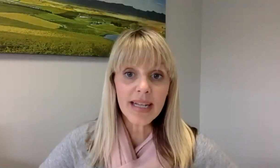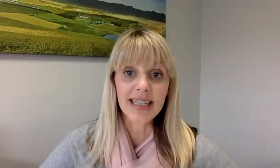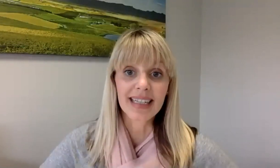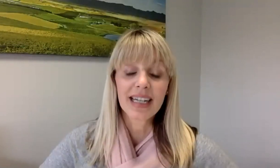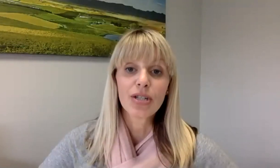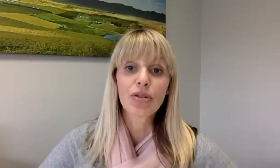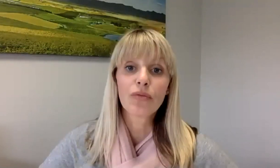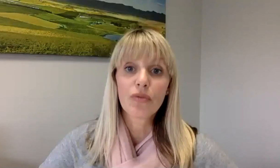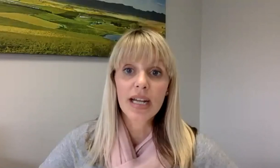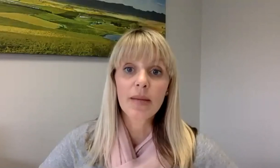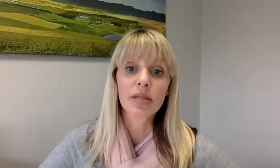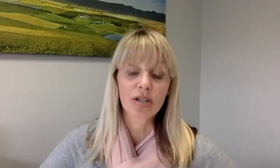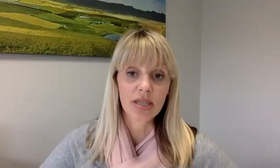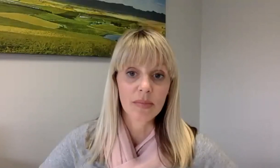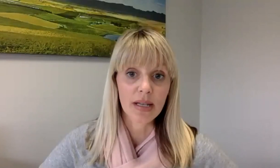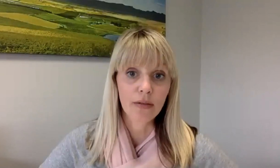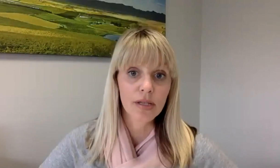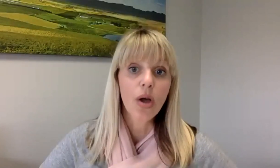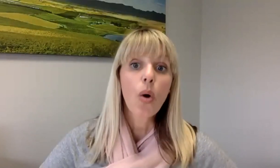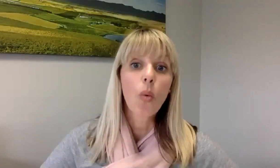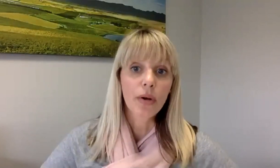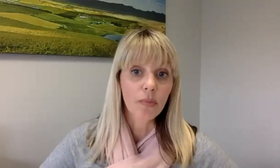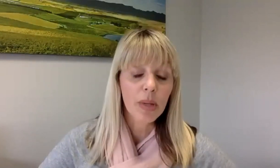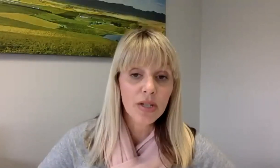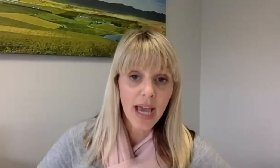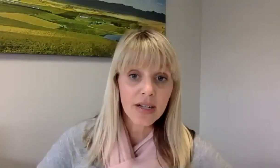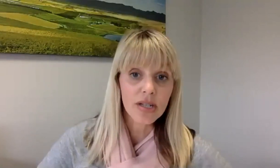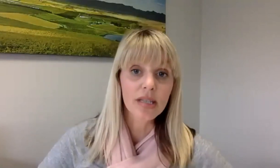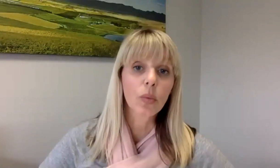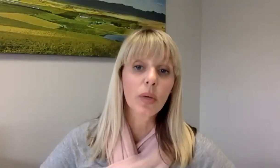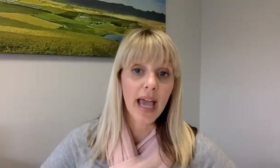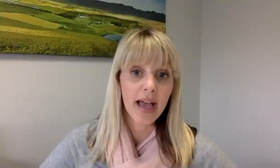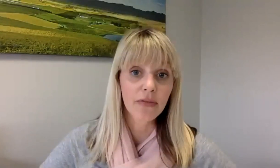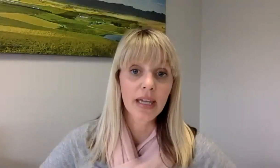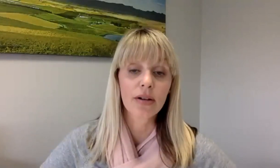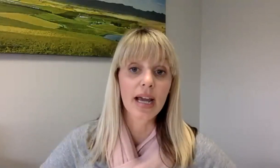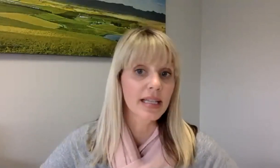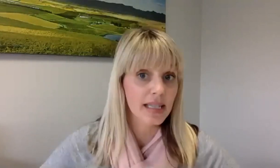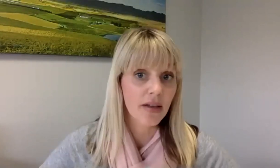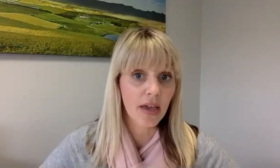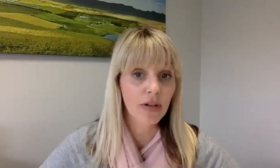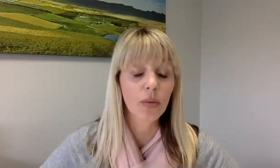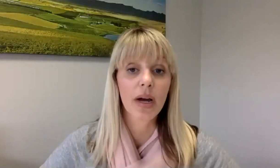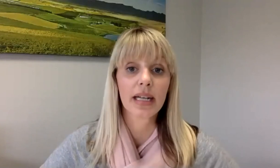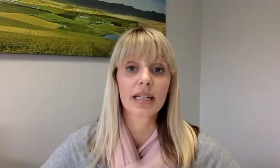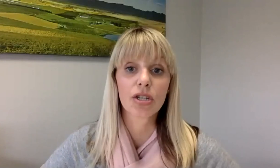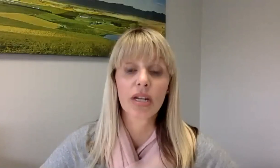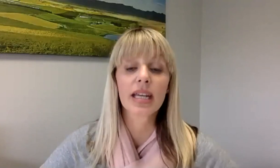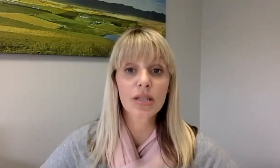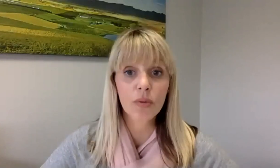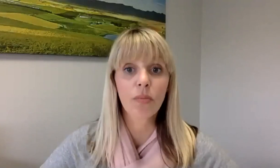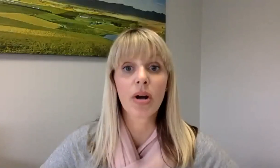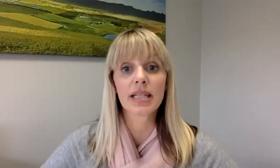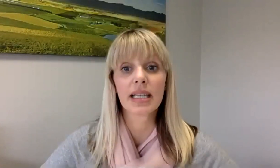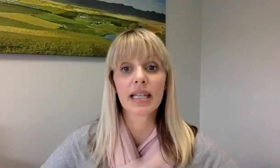pricing to really position themselves. One of the big challenges that we have here as the South African wine industry